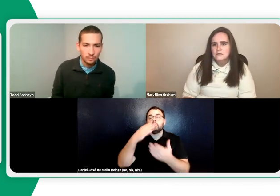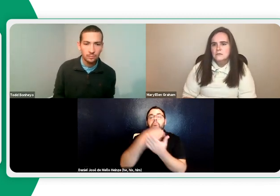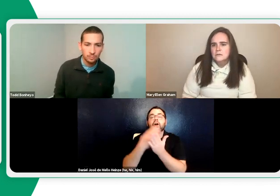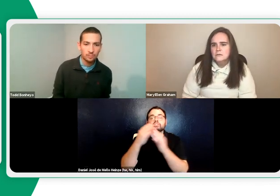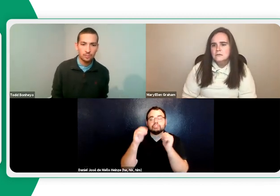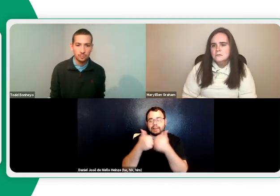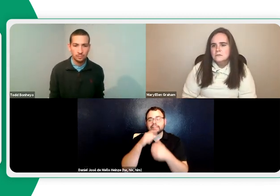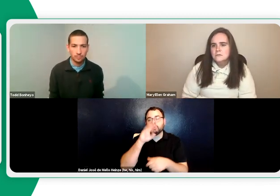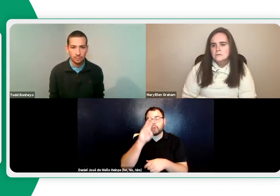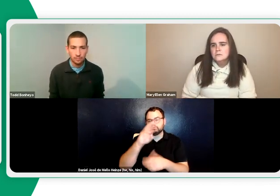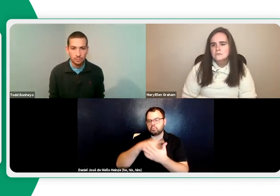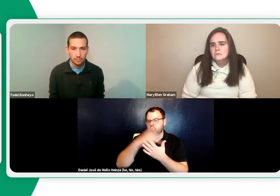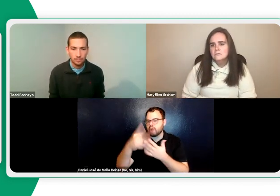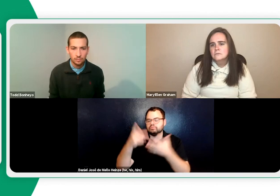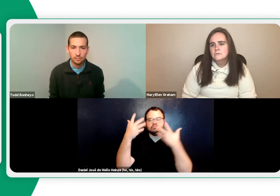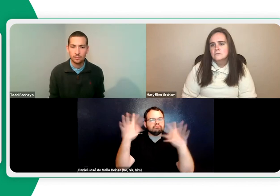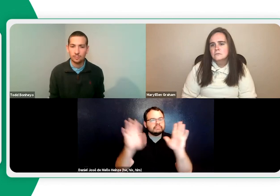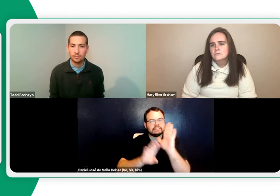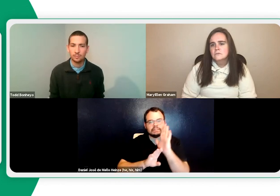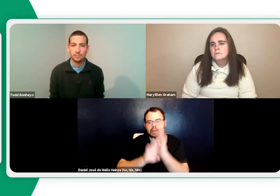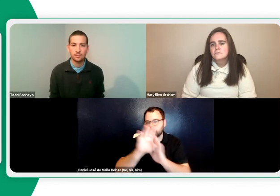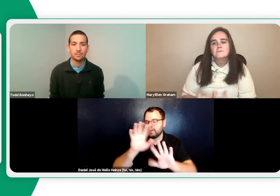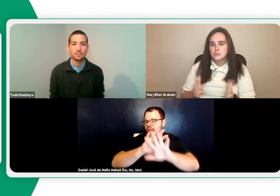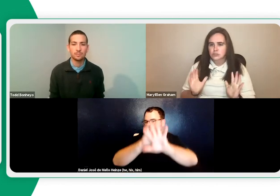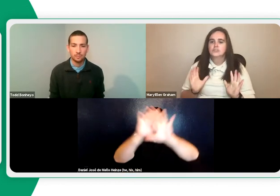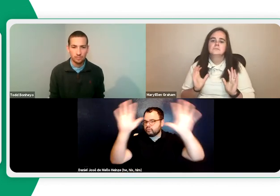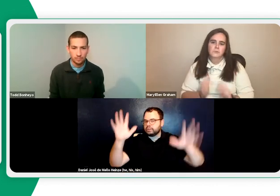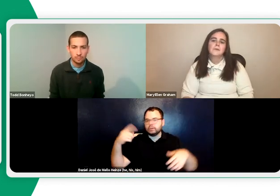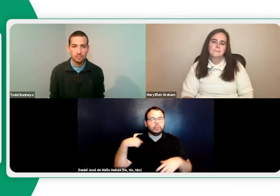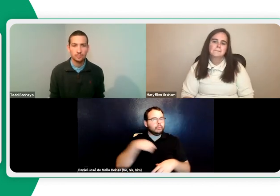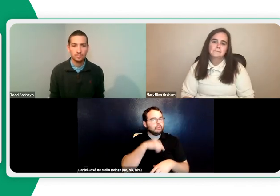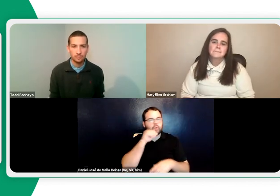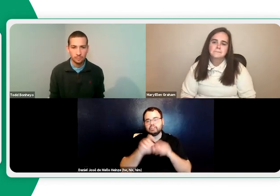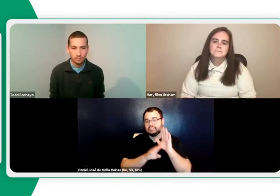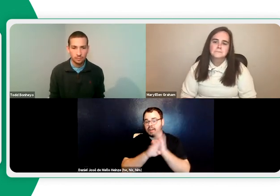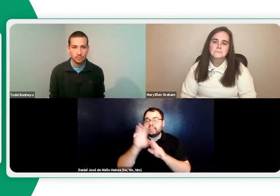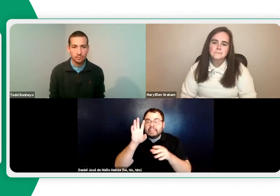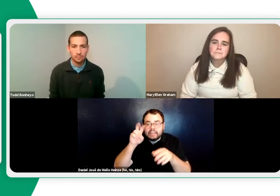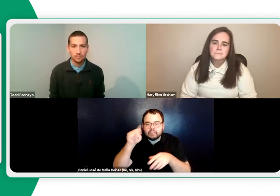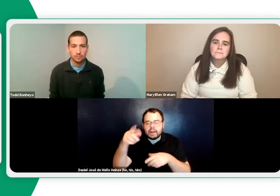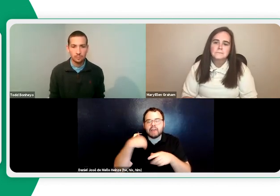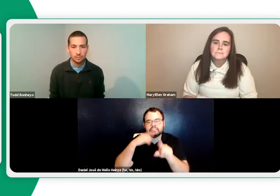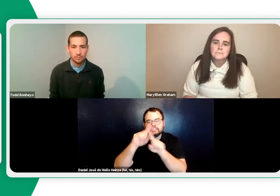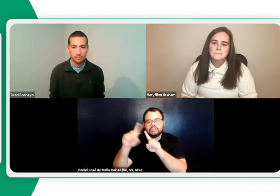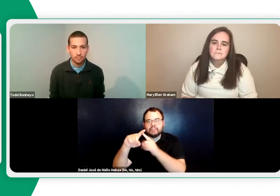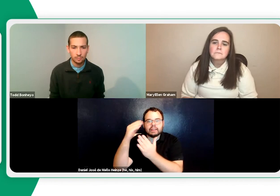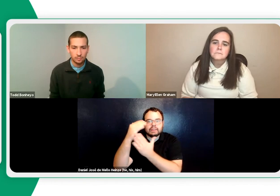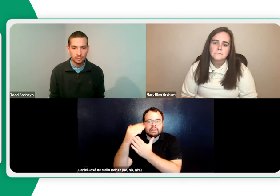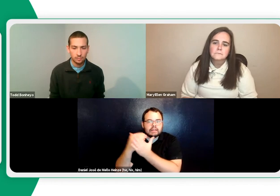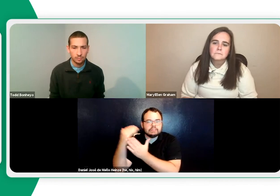is the budget challenge? Budget challenge is a web-based program. It's all set up and developed for you. There's nothing for us to develop.